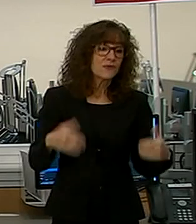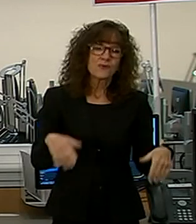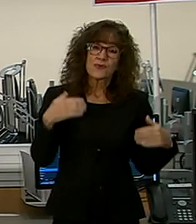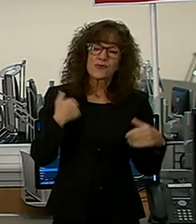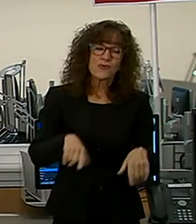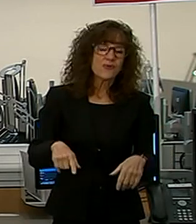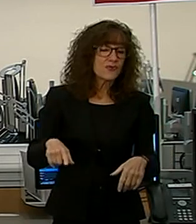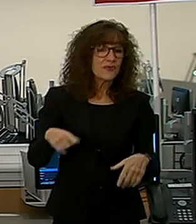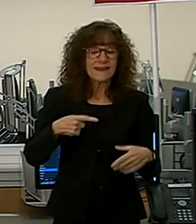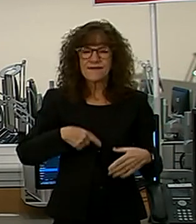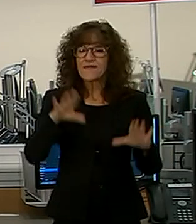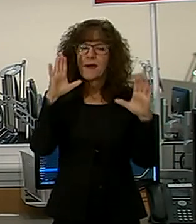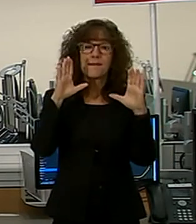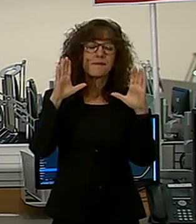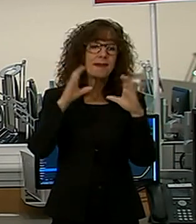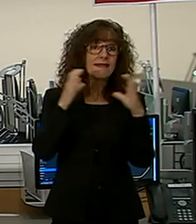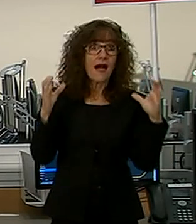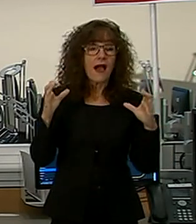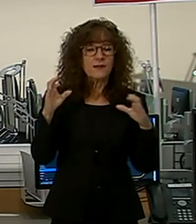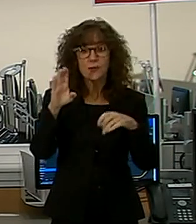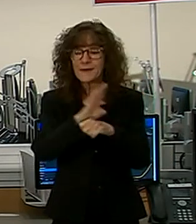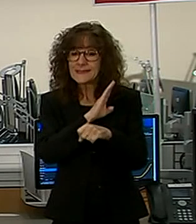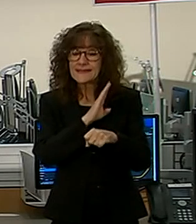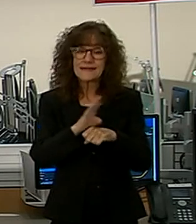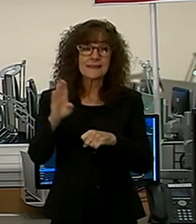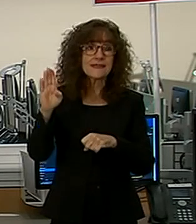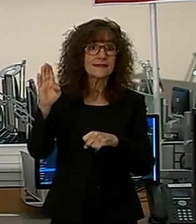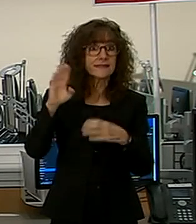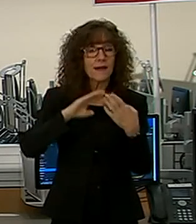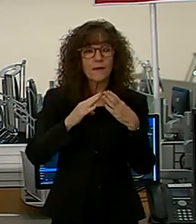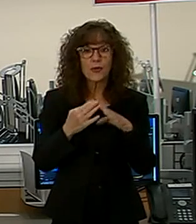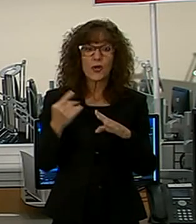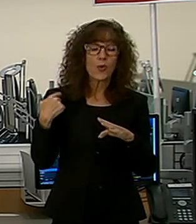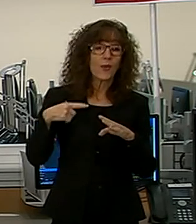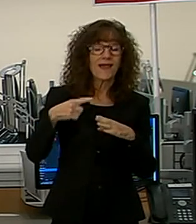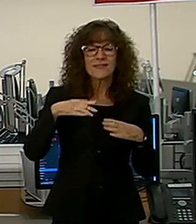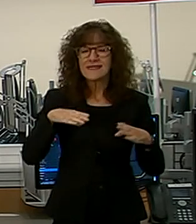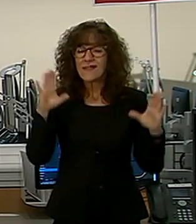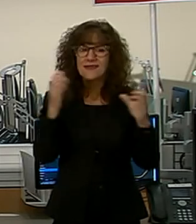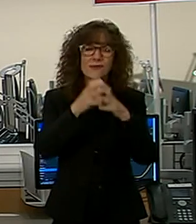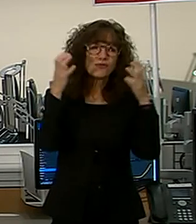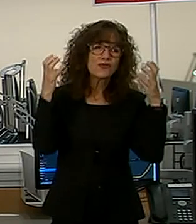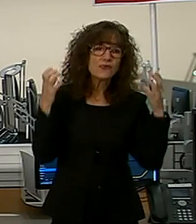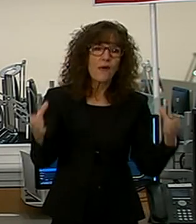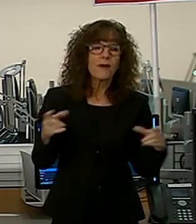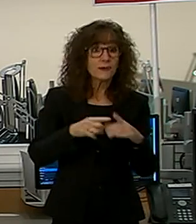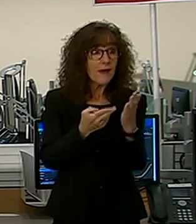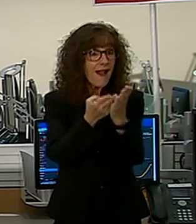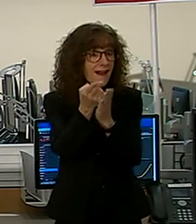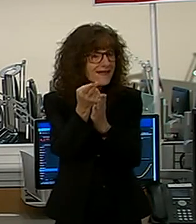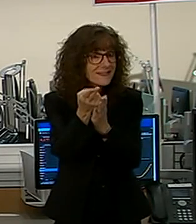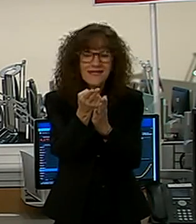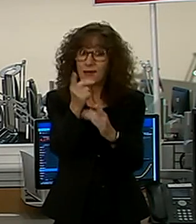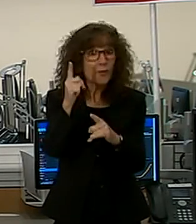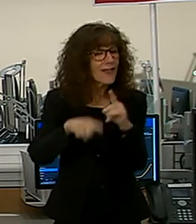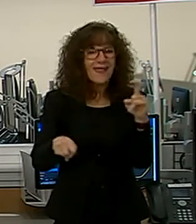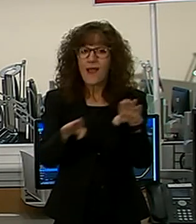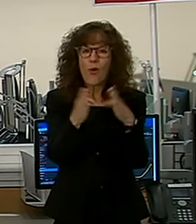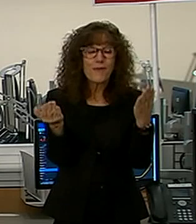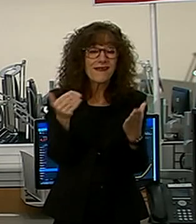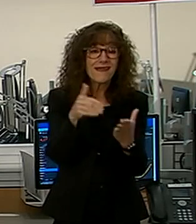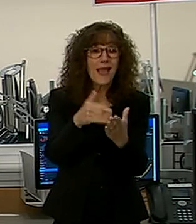at a great sacrifice to Prince George and to our business community, that we have sacrificed so much, but quite frankly, we can't reopen